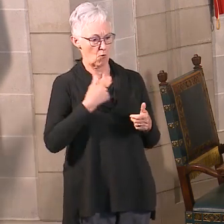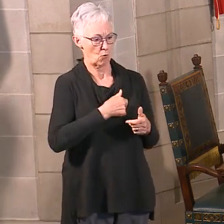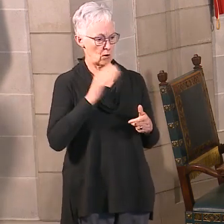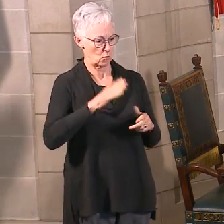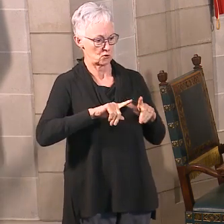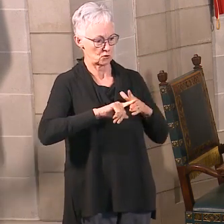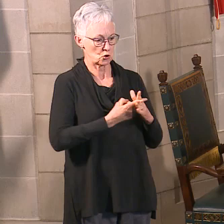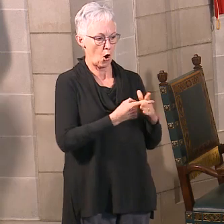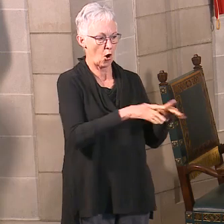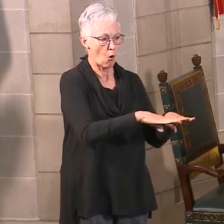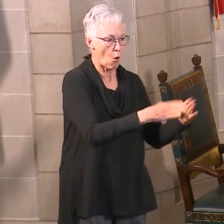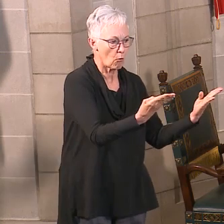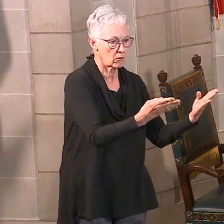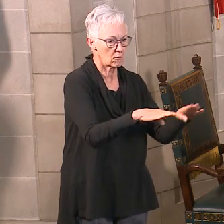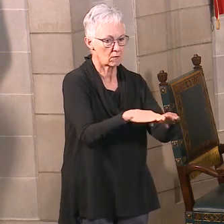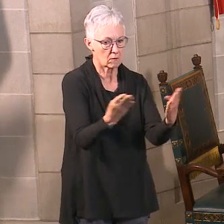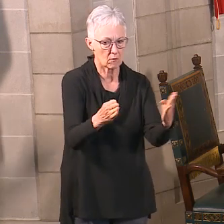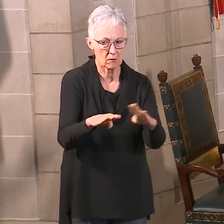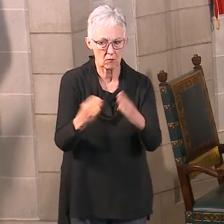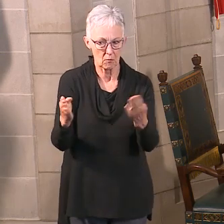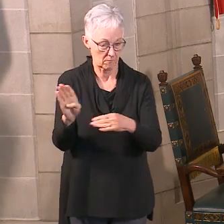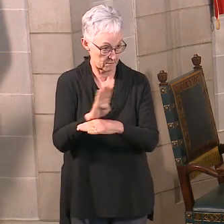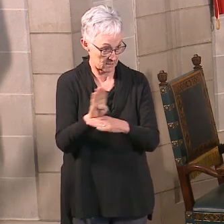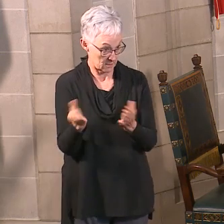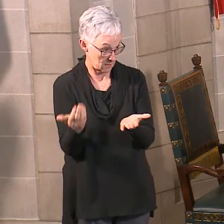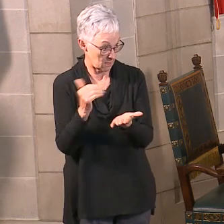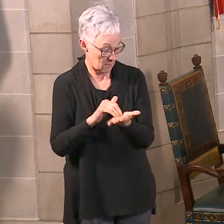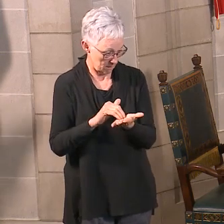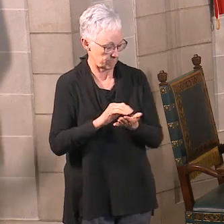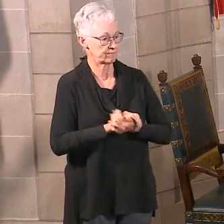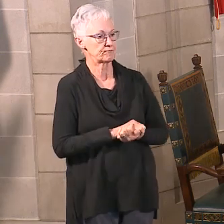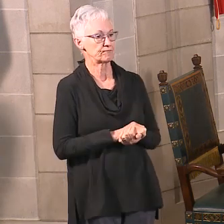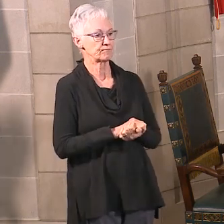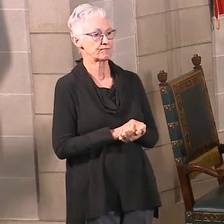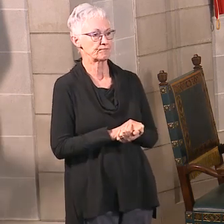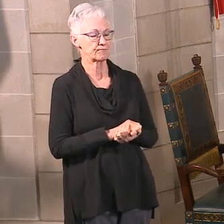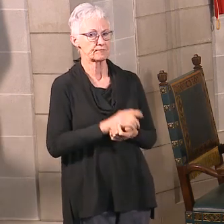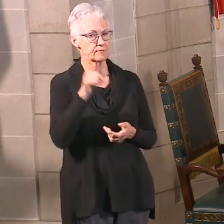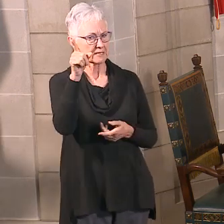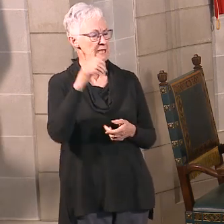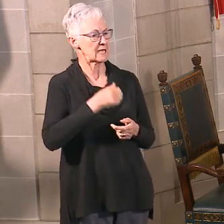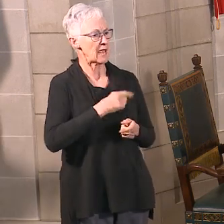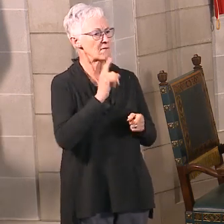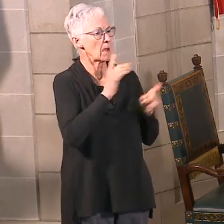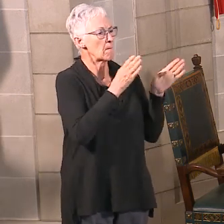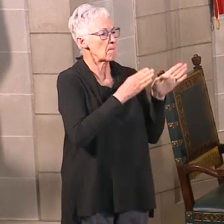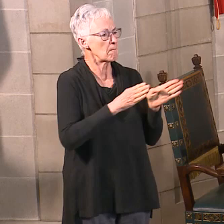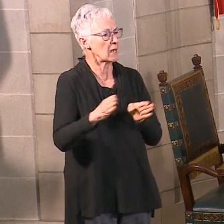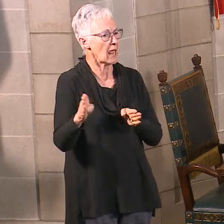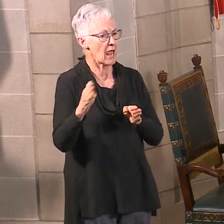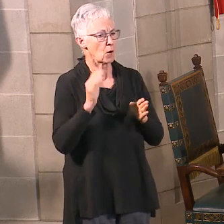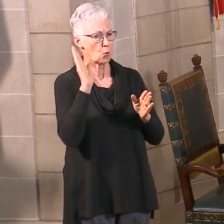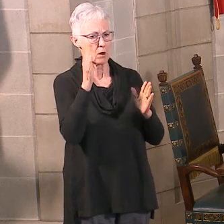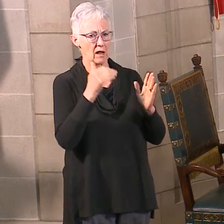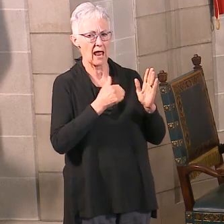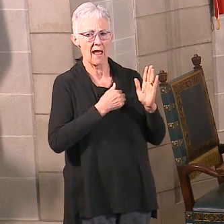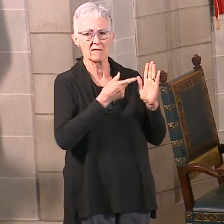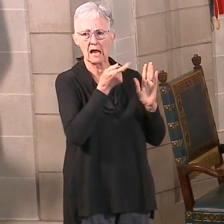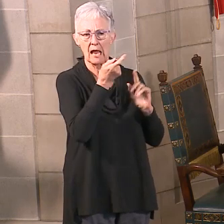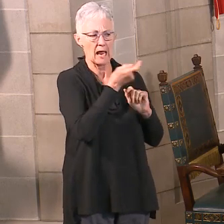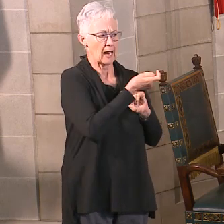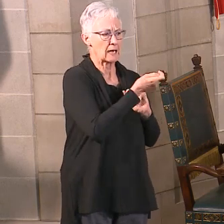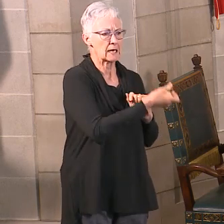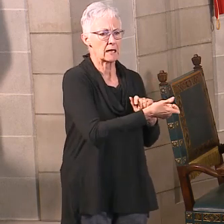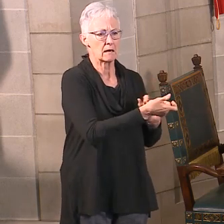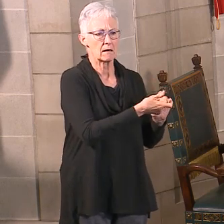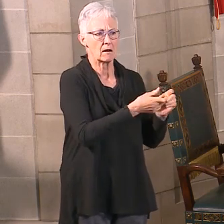So a couple of points I'd like to make about that is, one, that that phased approach aligns with what we've been saying all along, right, that as we